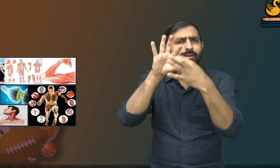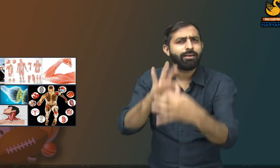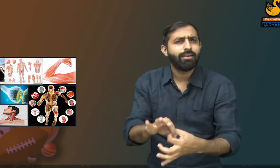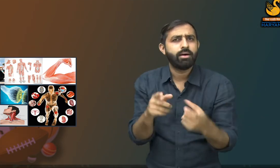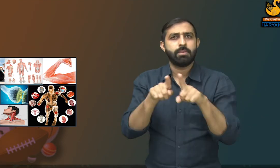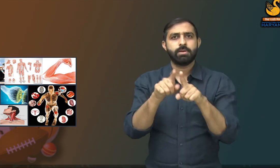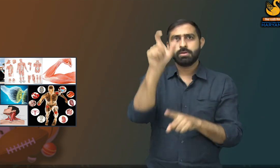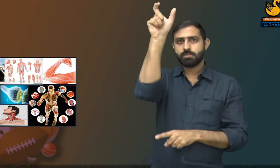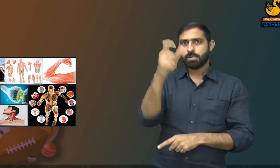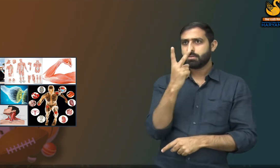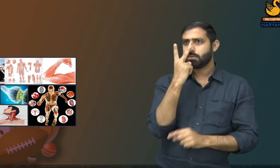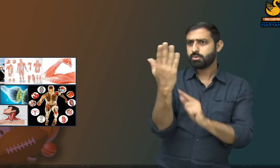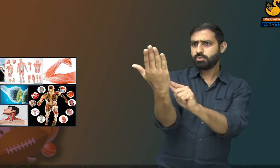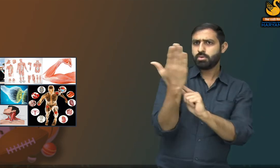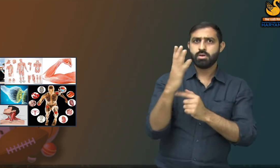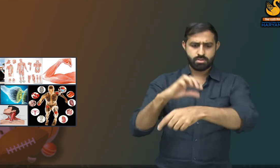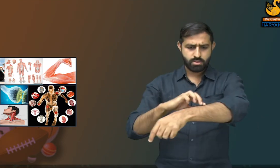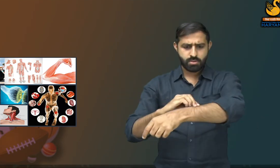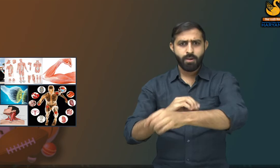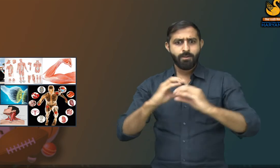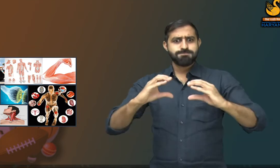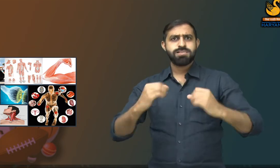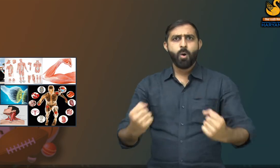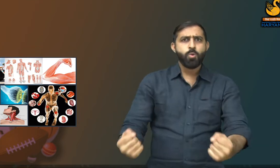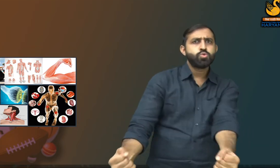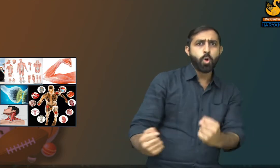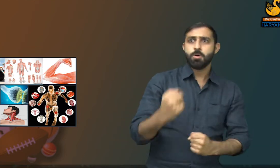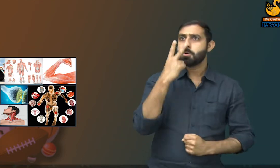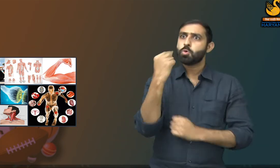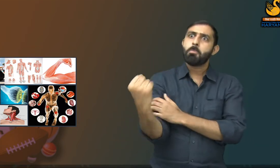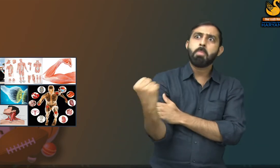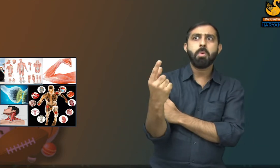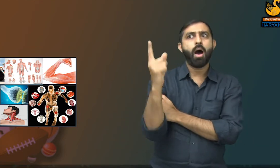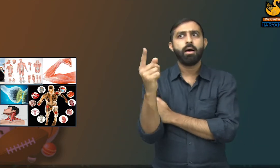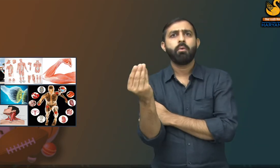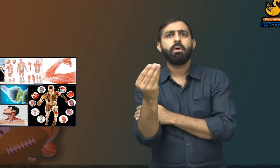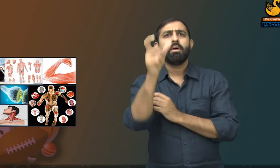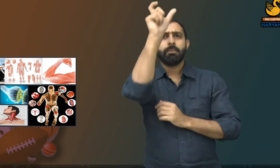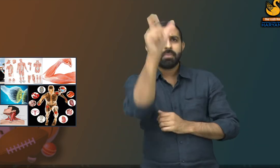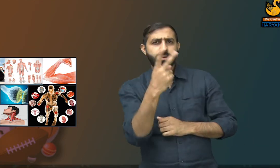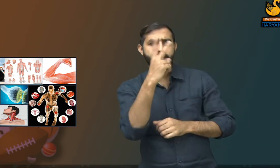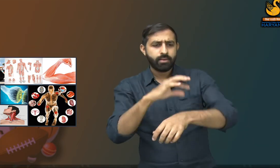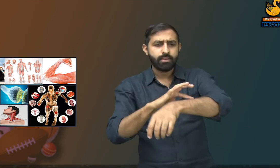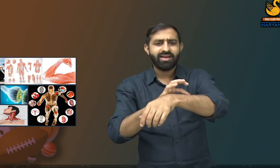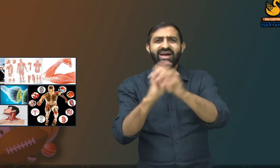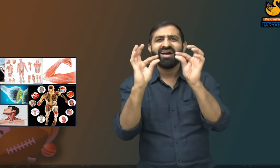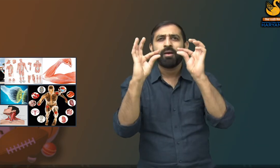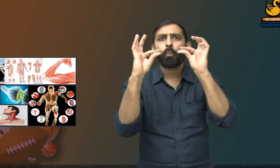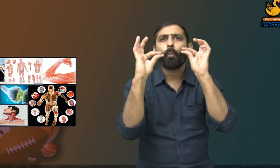Some people have thick muscles and they are physically strong. So they have more strength. And some people